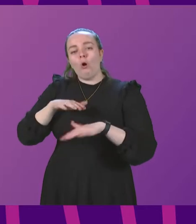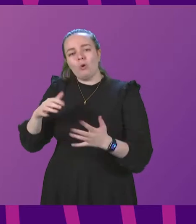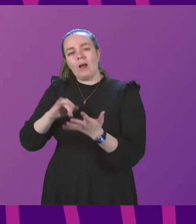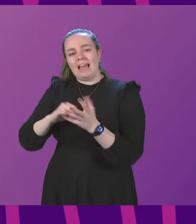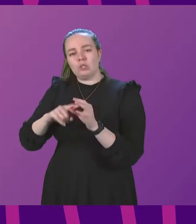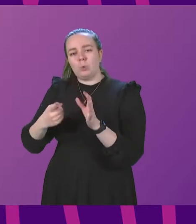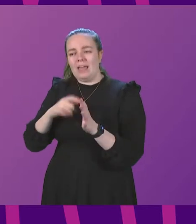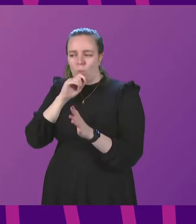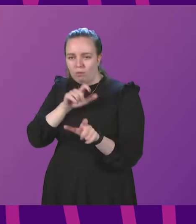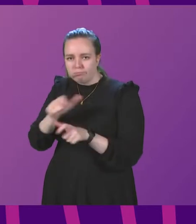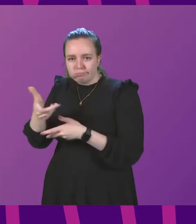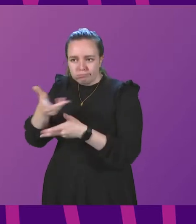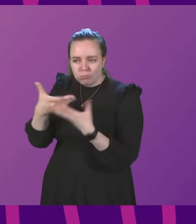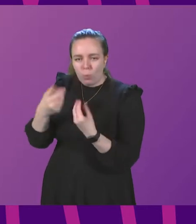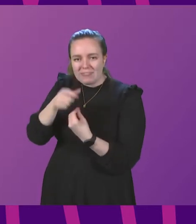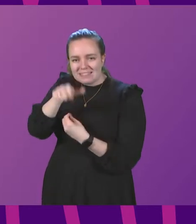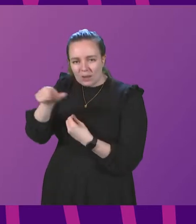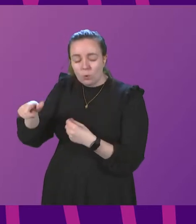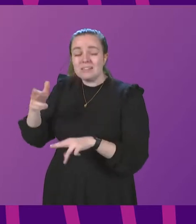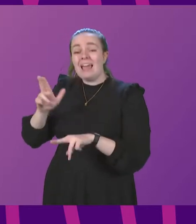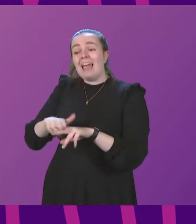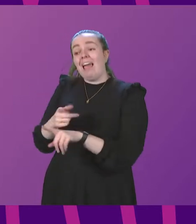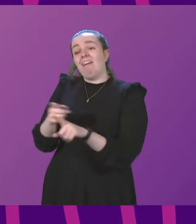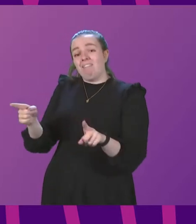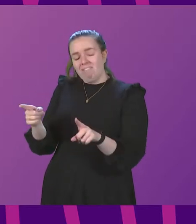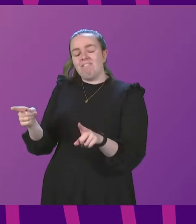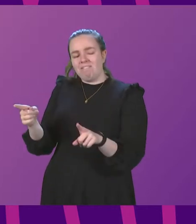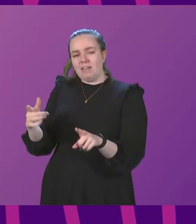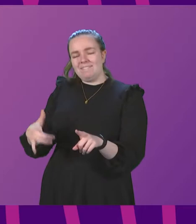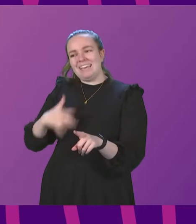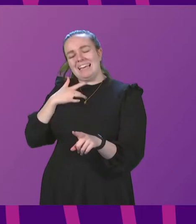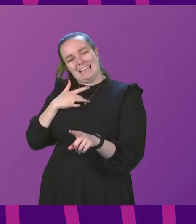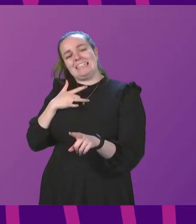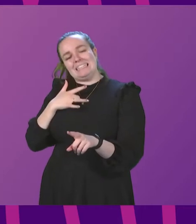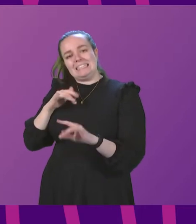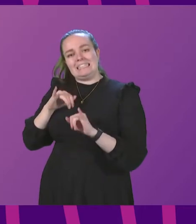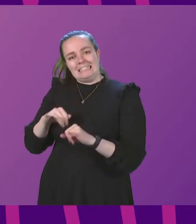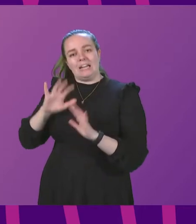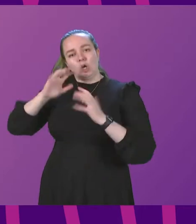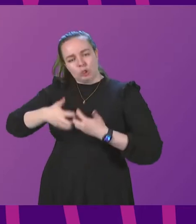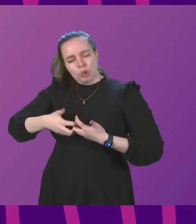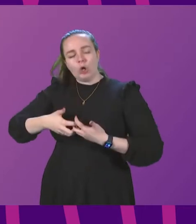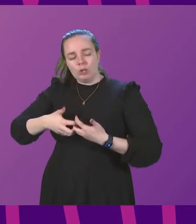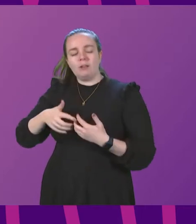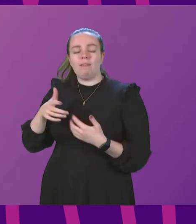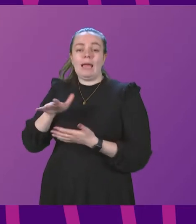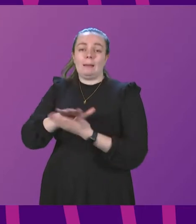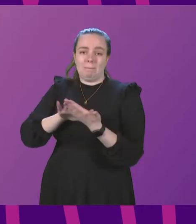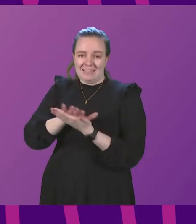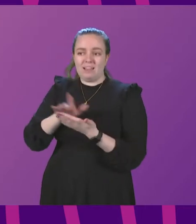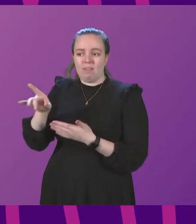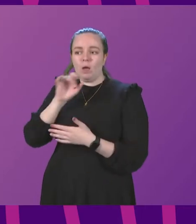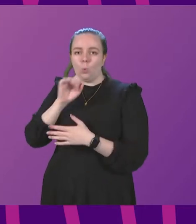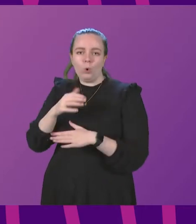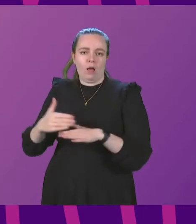will continue to have those discussions with stakeholders, and if stakeholders do see this as an area of concern, then they would